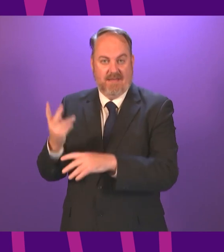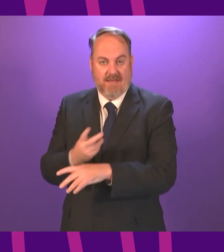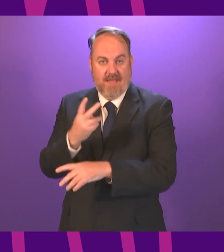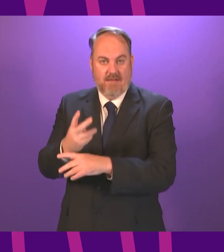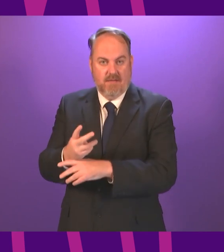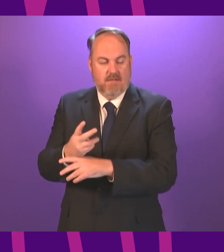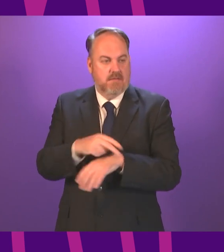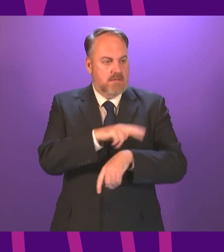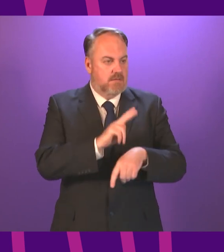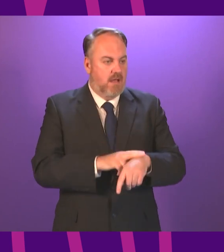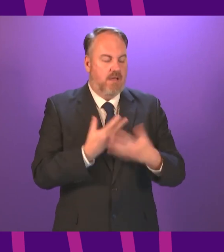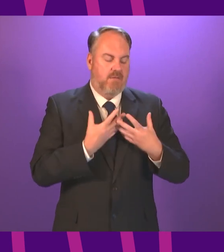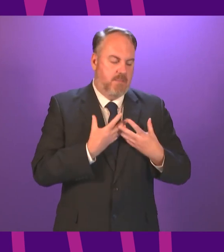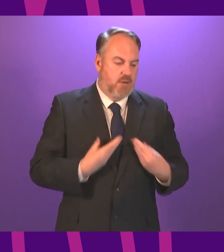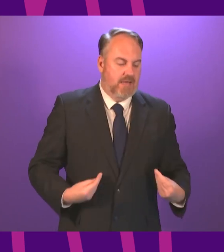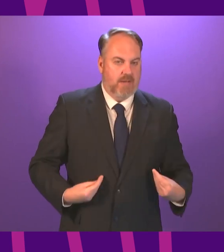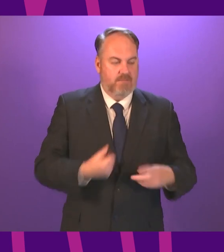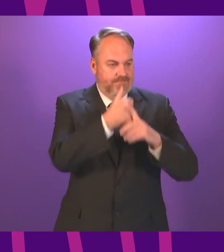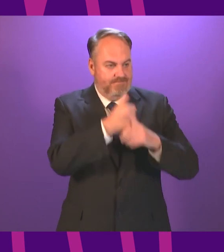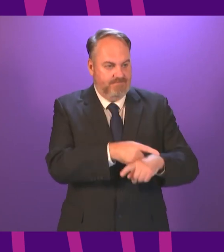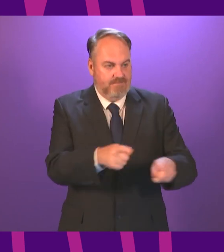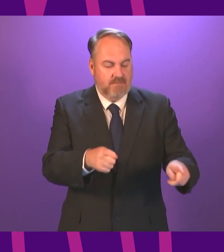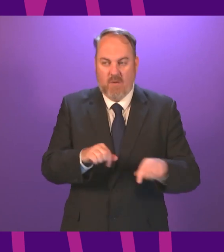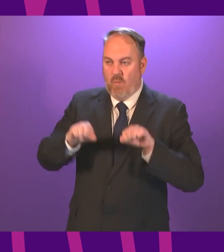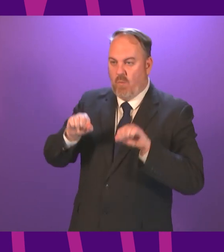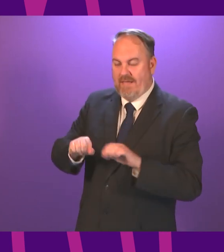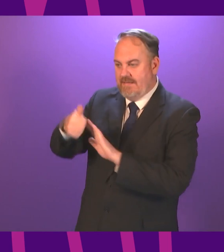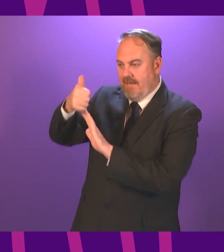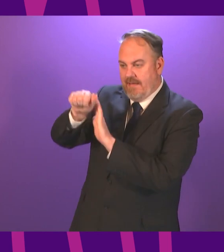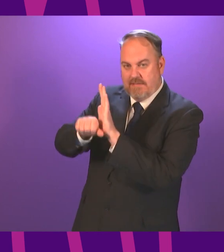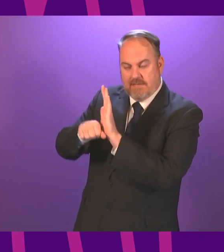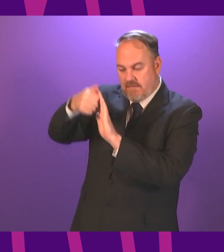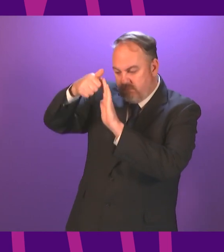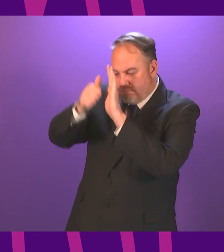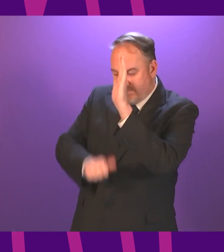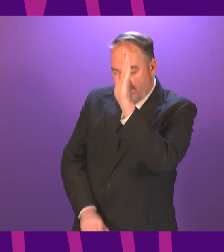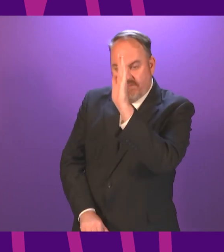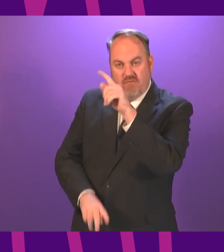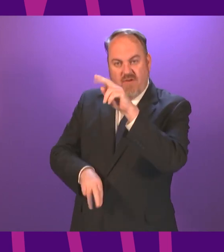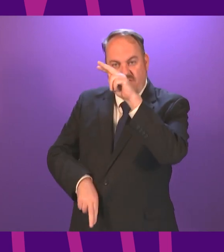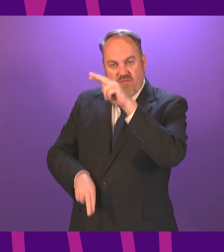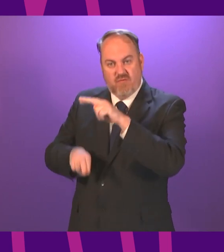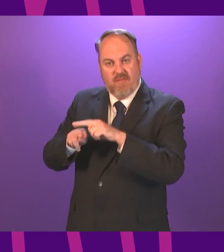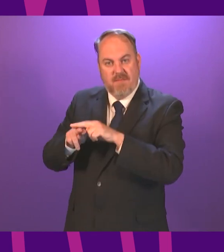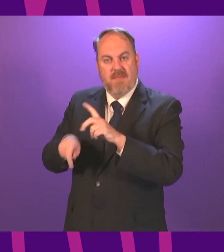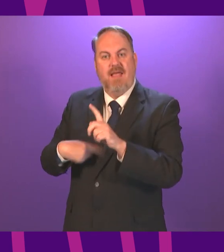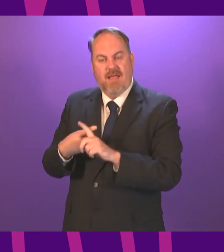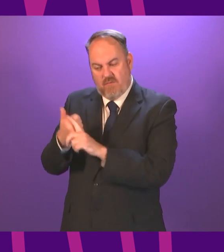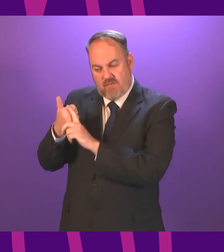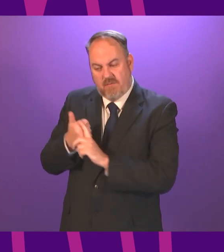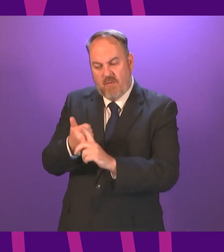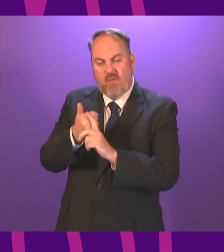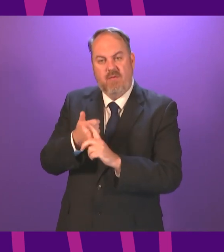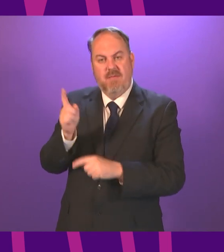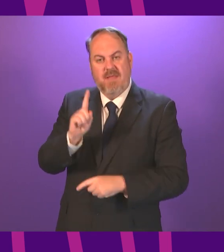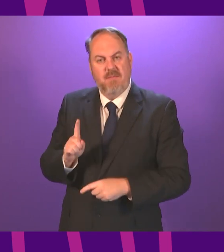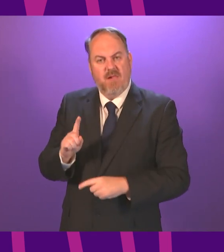burnout rebuilding strategies to deal with burgeoning waiting lists and helping those directly affected by COVID but why should